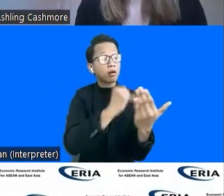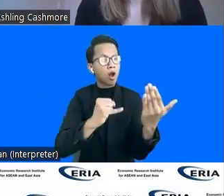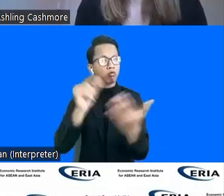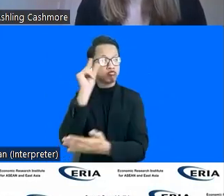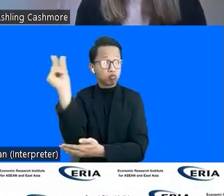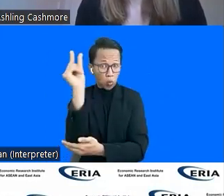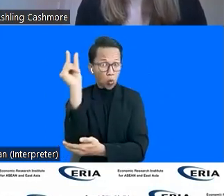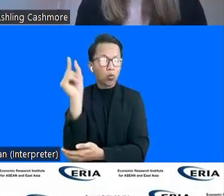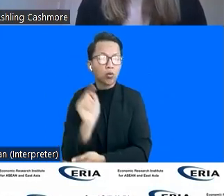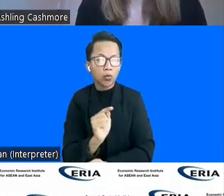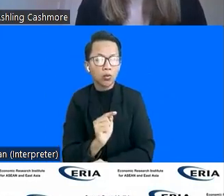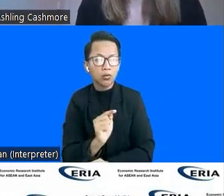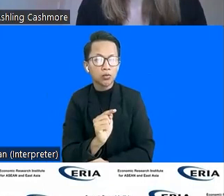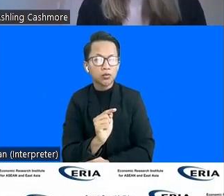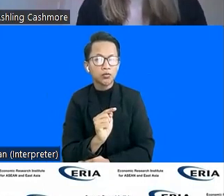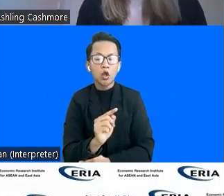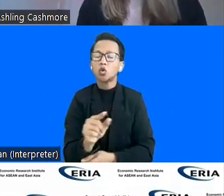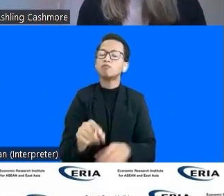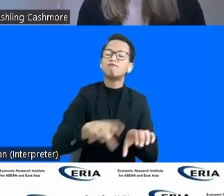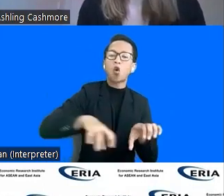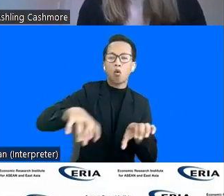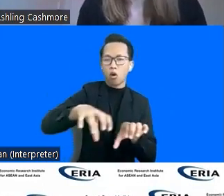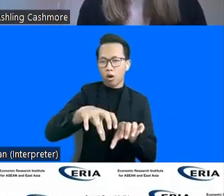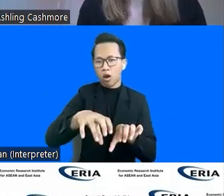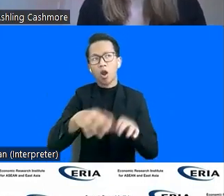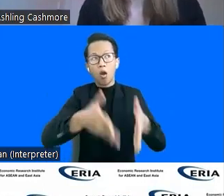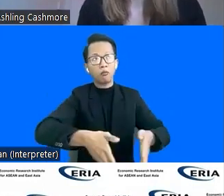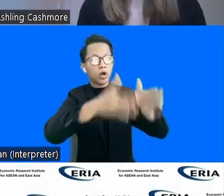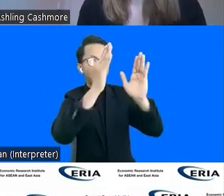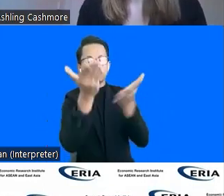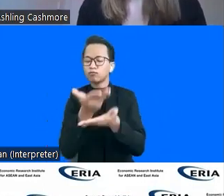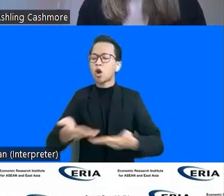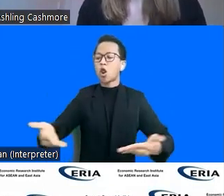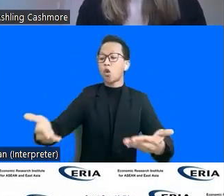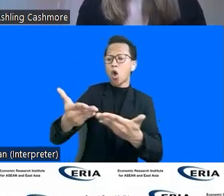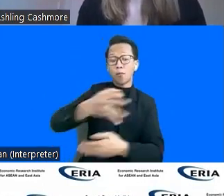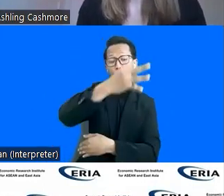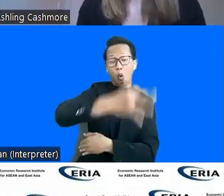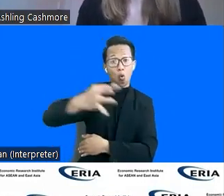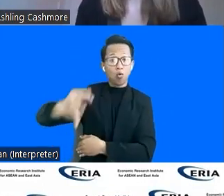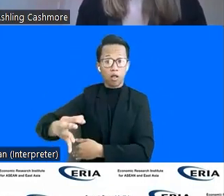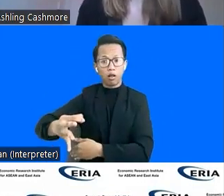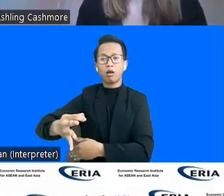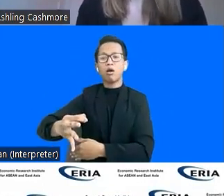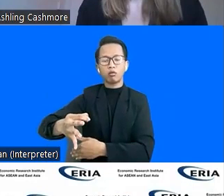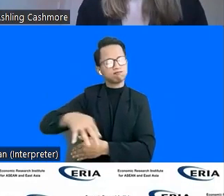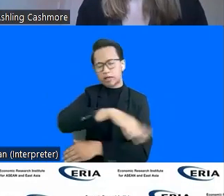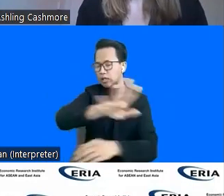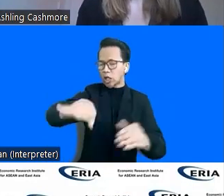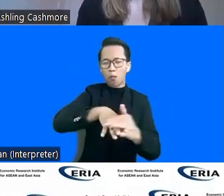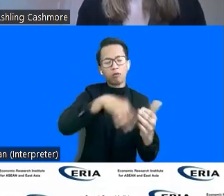create products, services, buildings, environments, cities that meet the needs of everyone